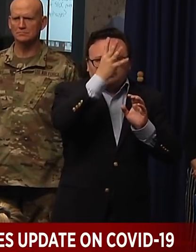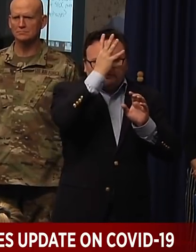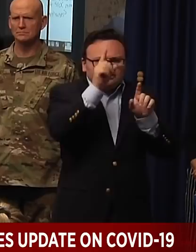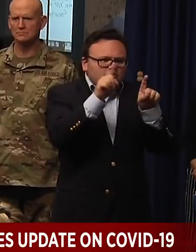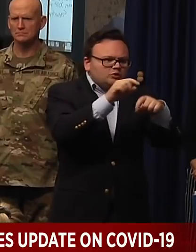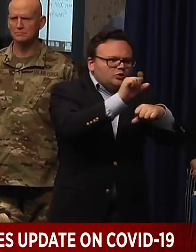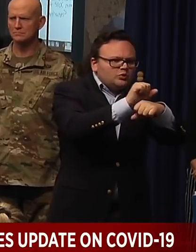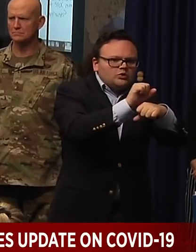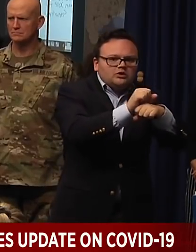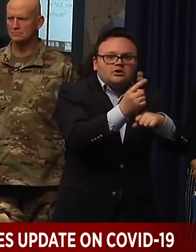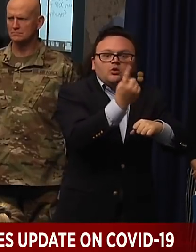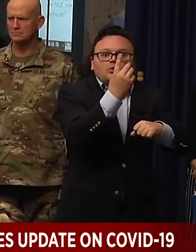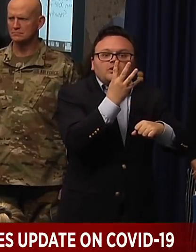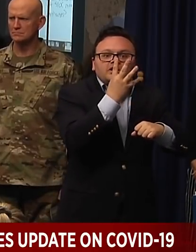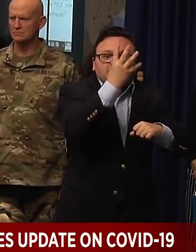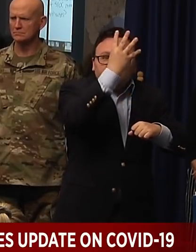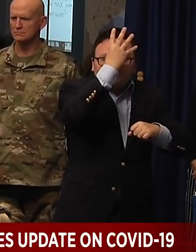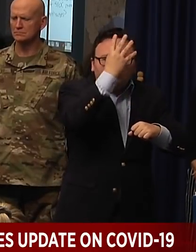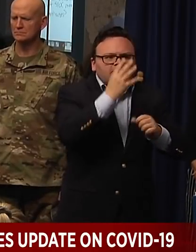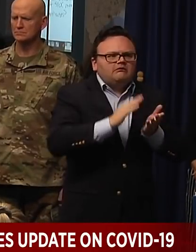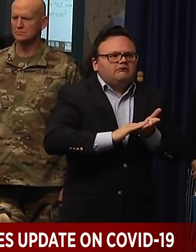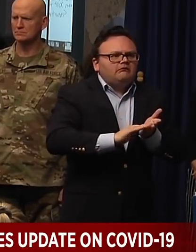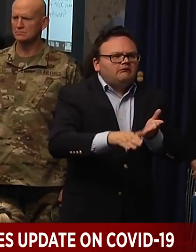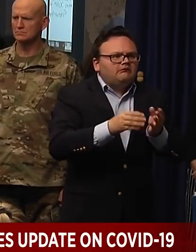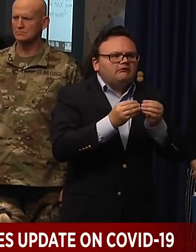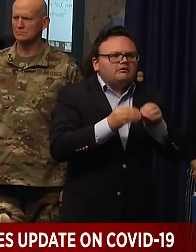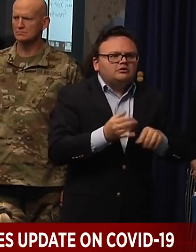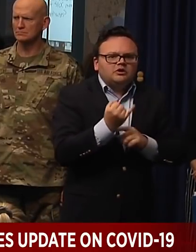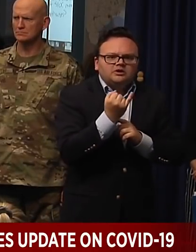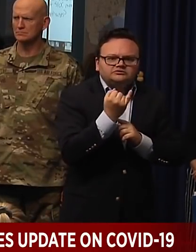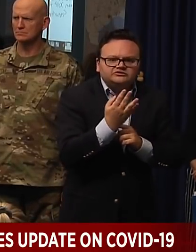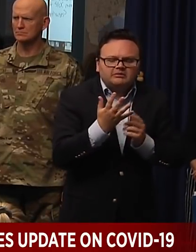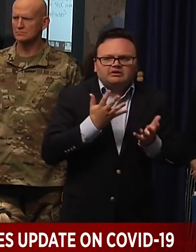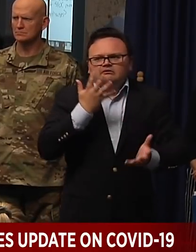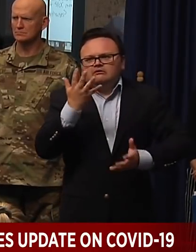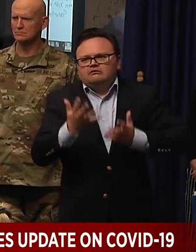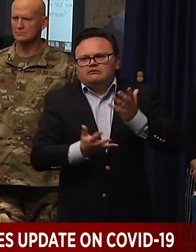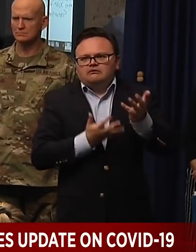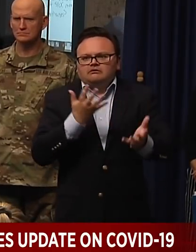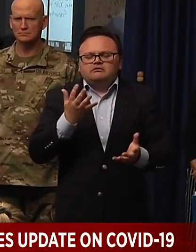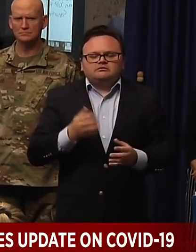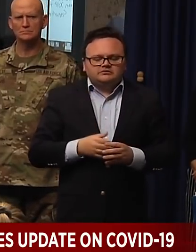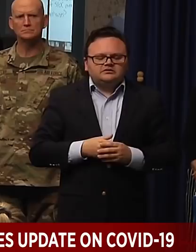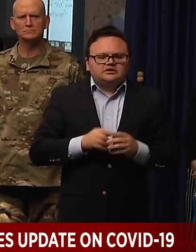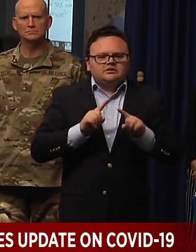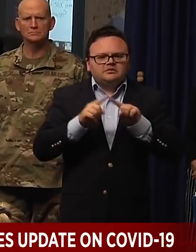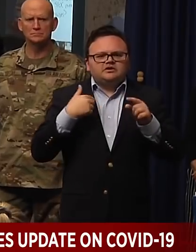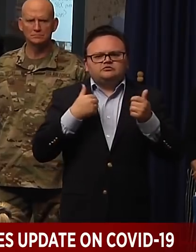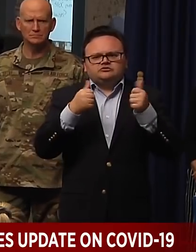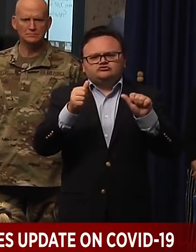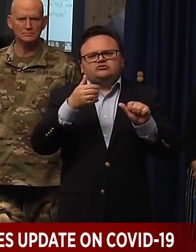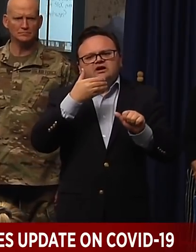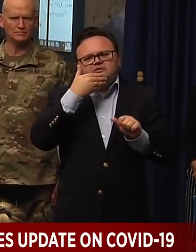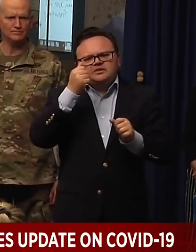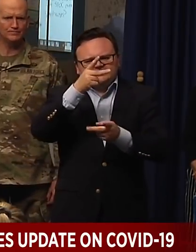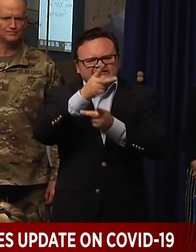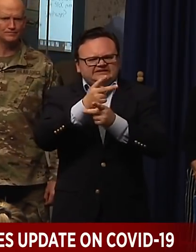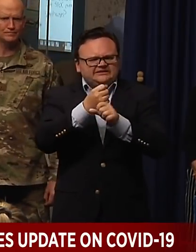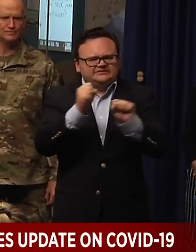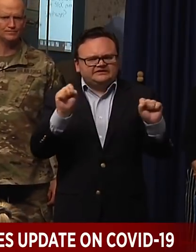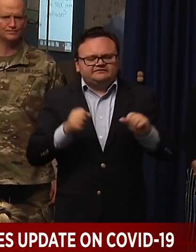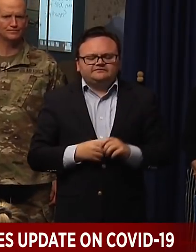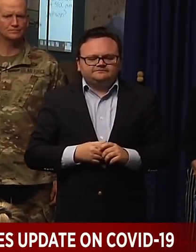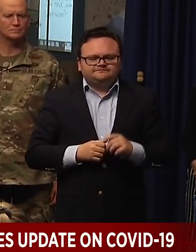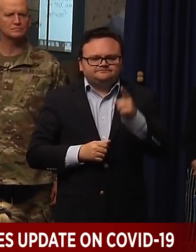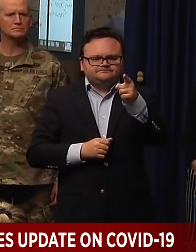people a little bit of relief and outlet within the confines of being safe, I think we're better for it. Yes. Kind of piggybacking on